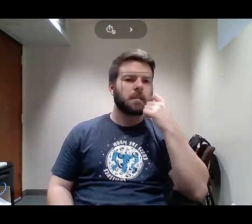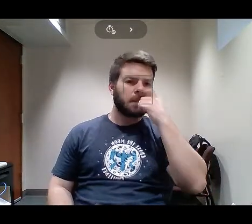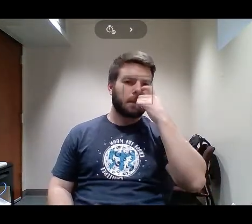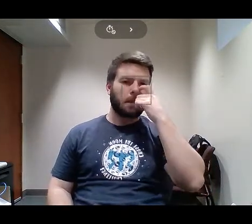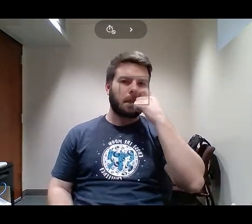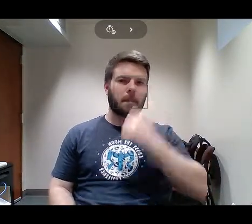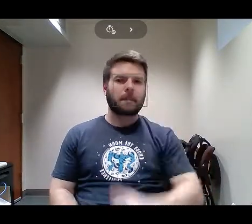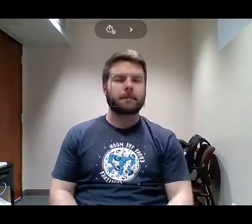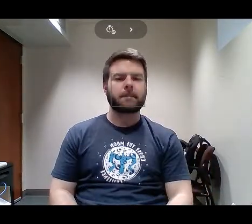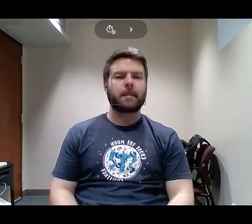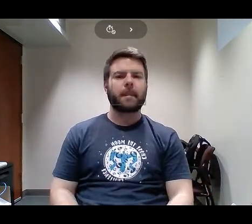Hi, Susie.